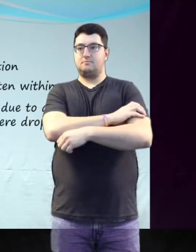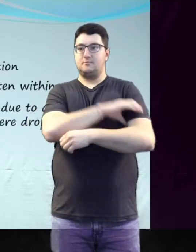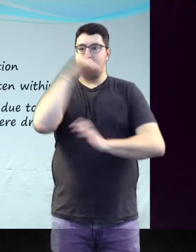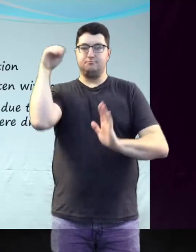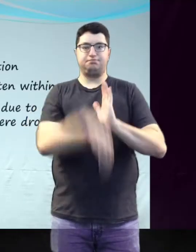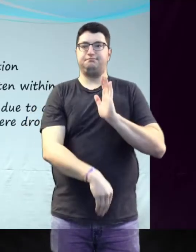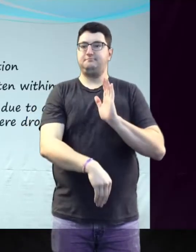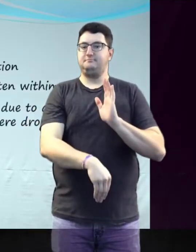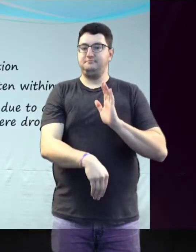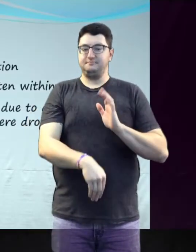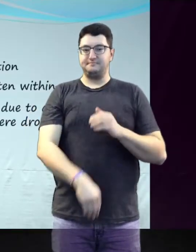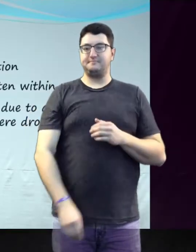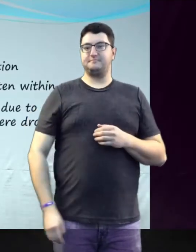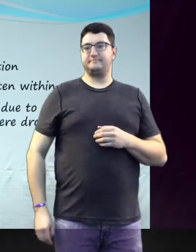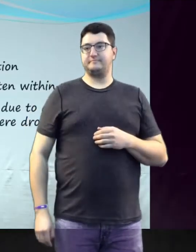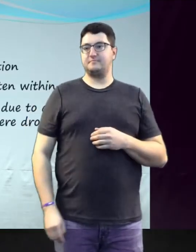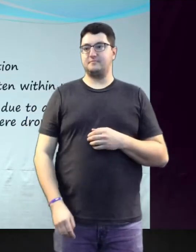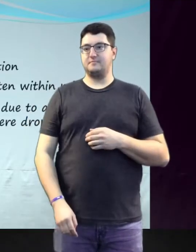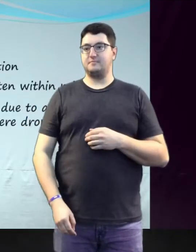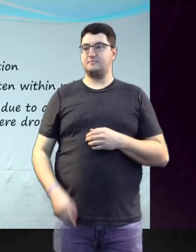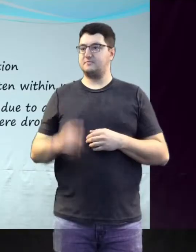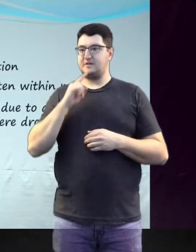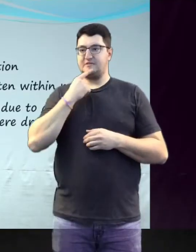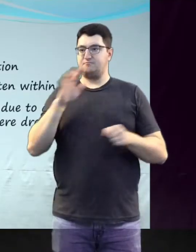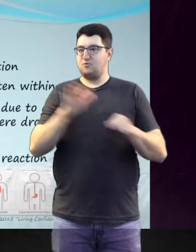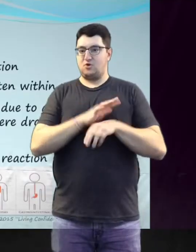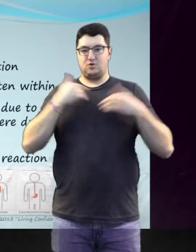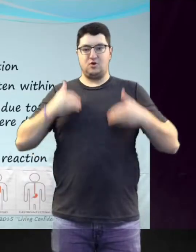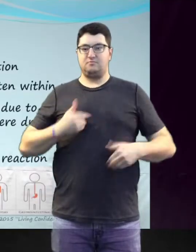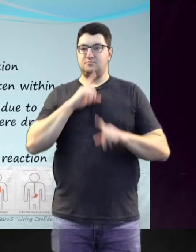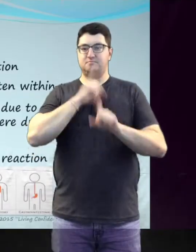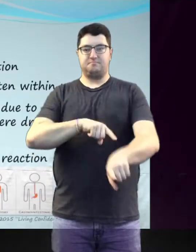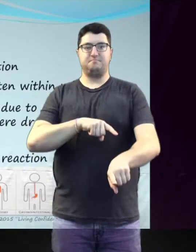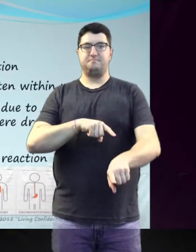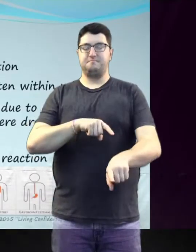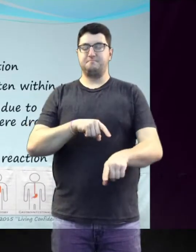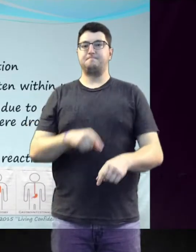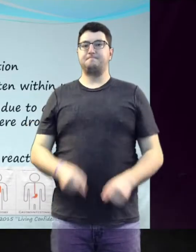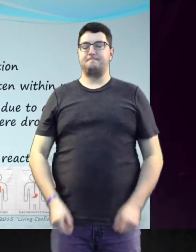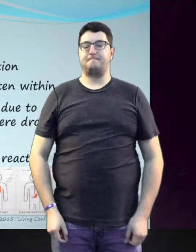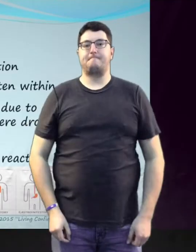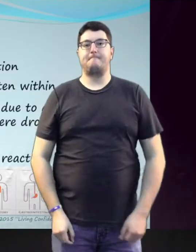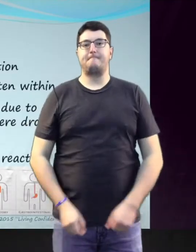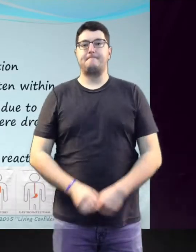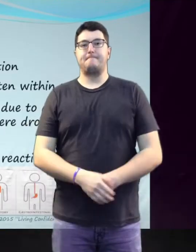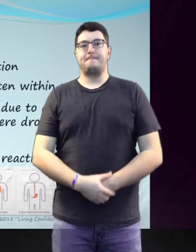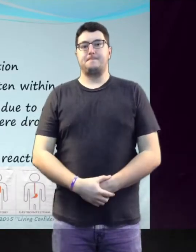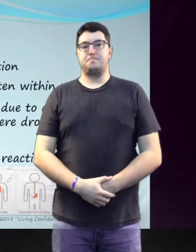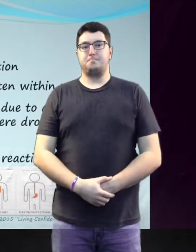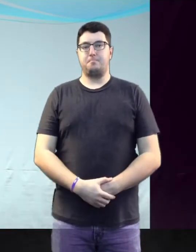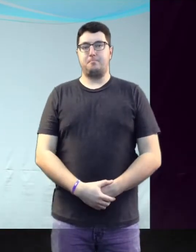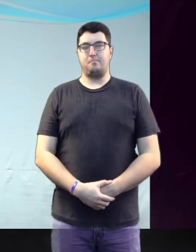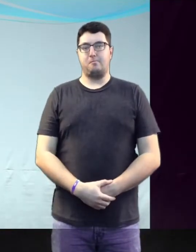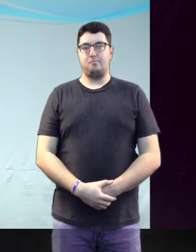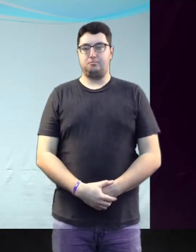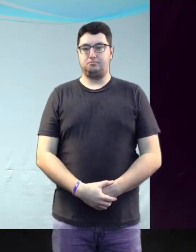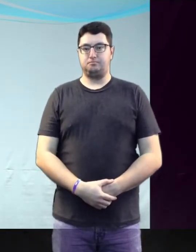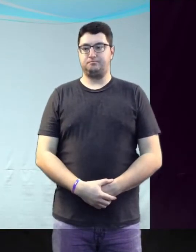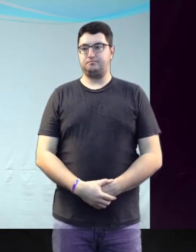or a severe drop in blood pressure. It is an extreme total body reaction. The course